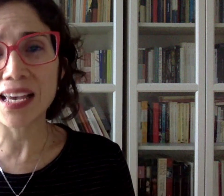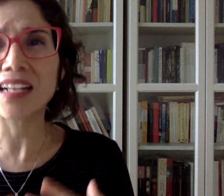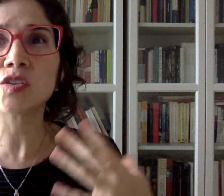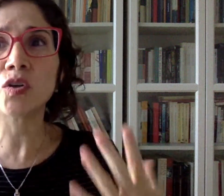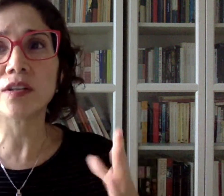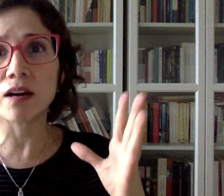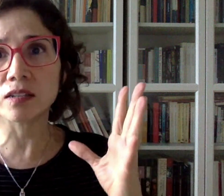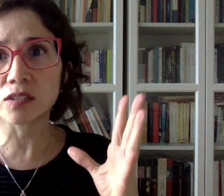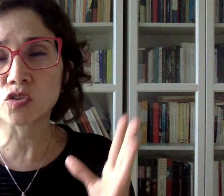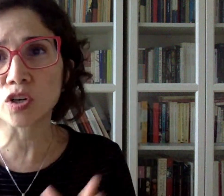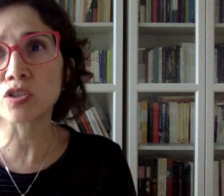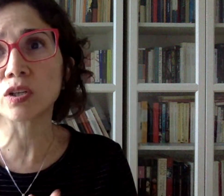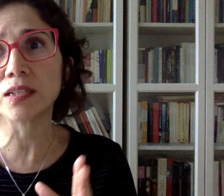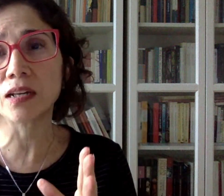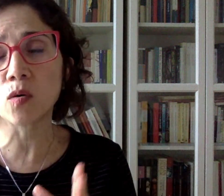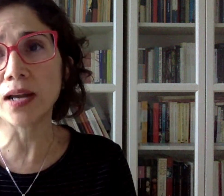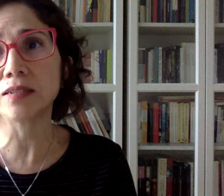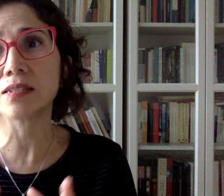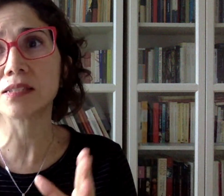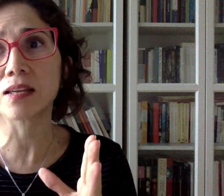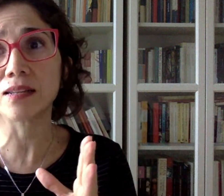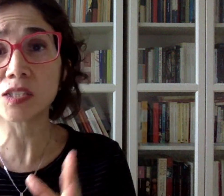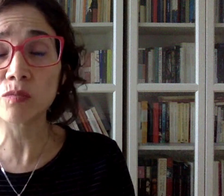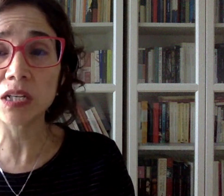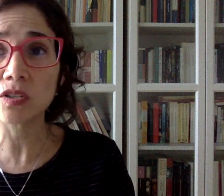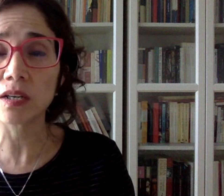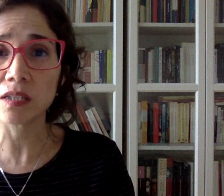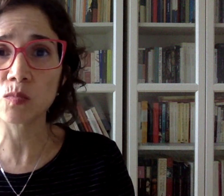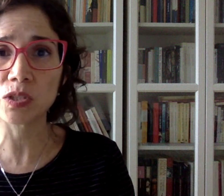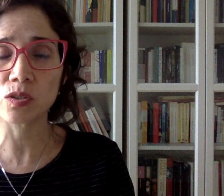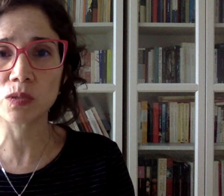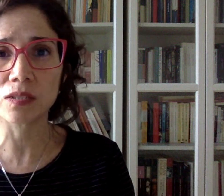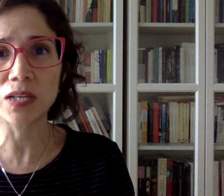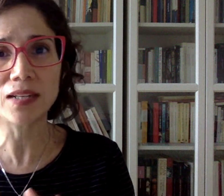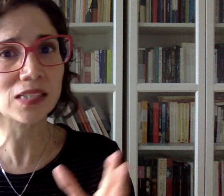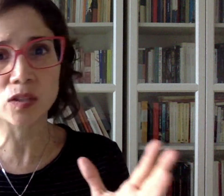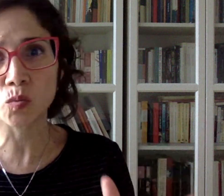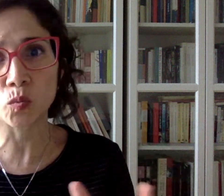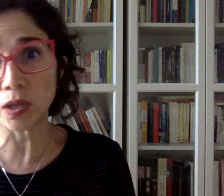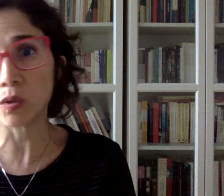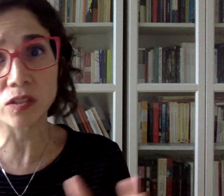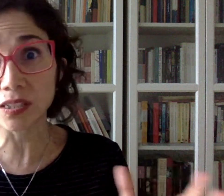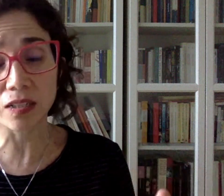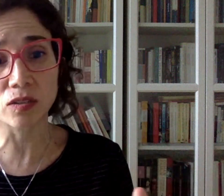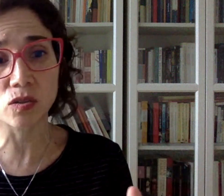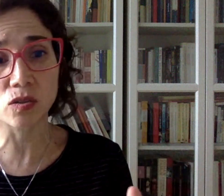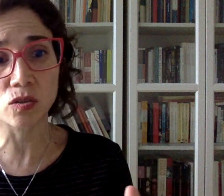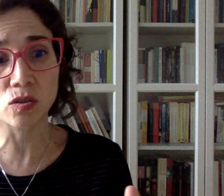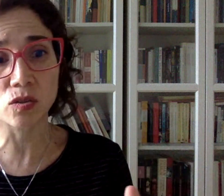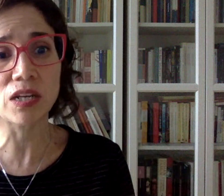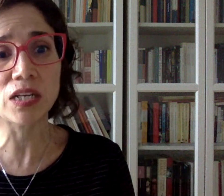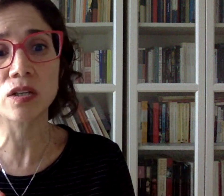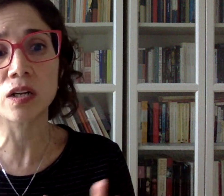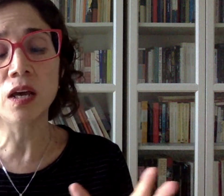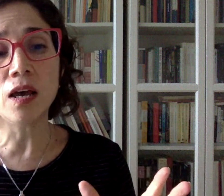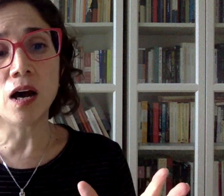virus. And although there are the structural inequalities and discrimination against persons with disabilities, that was not taken into